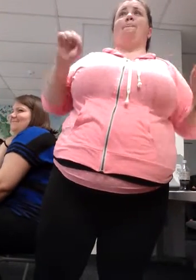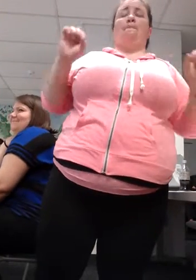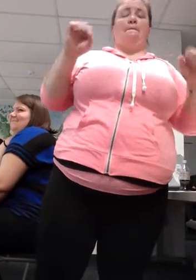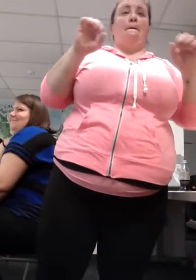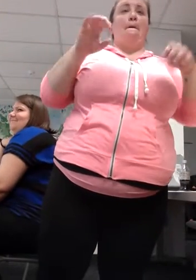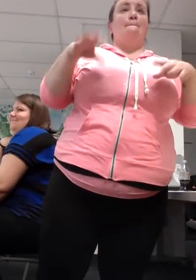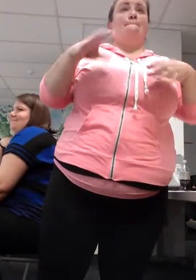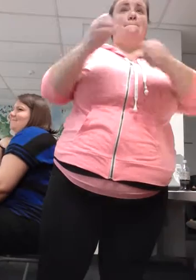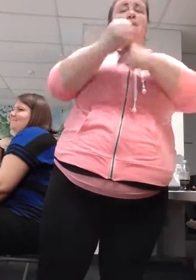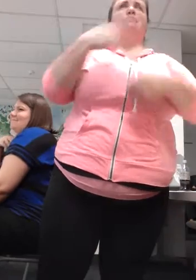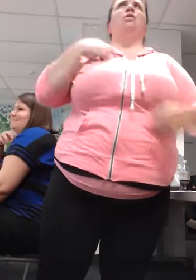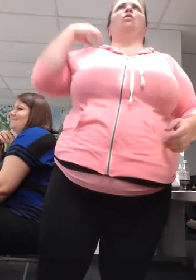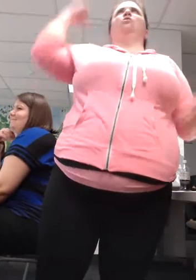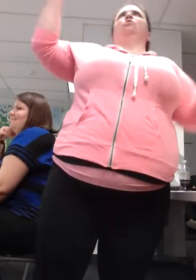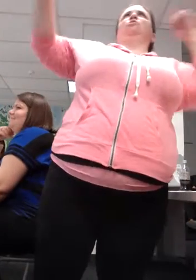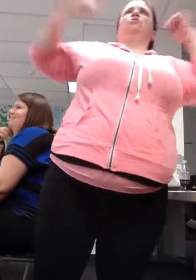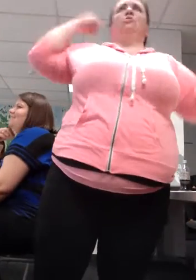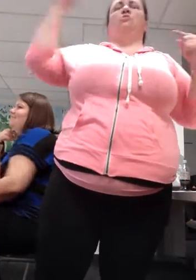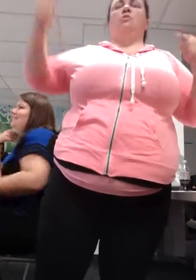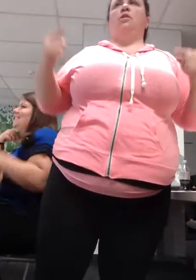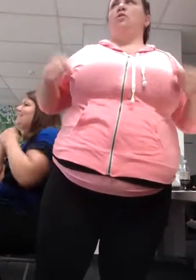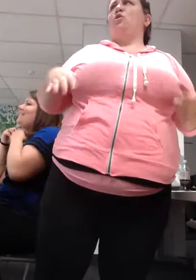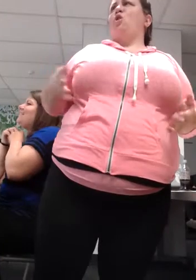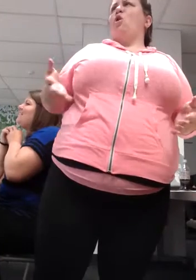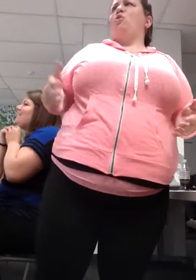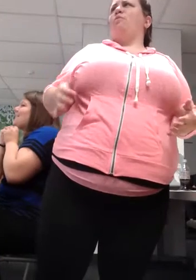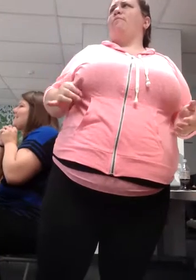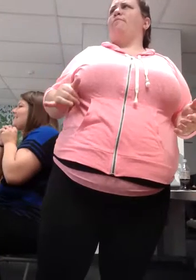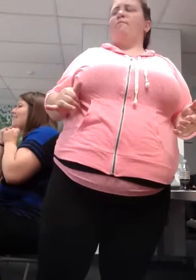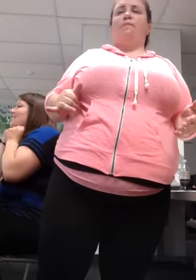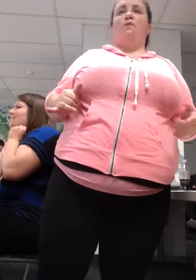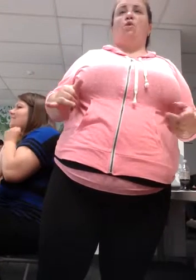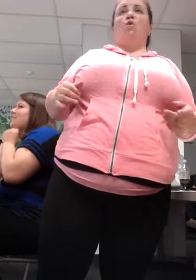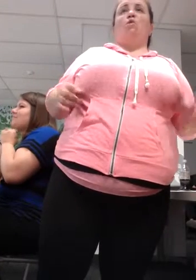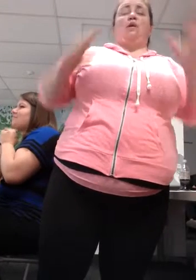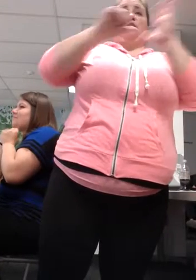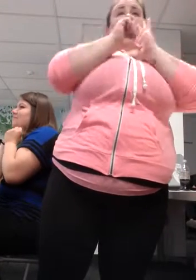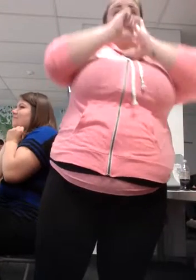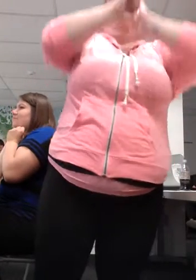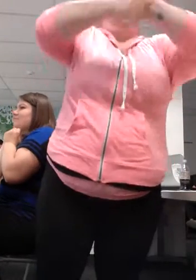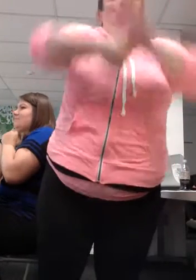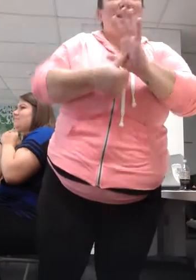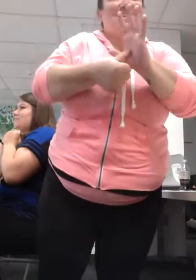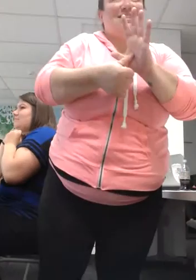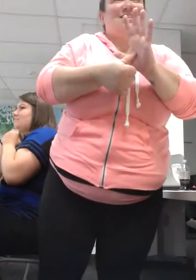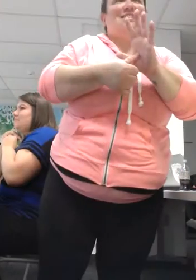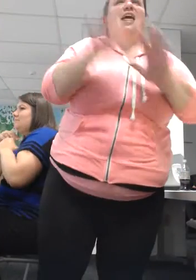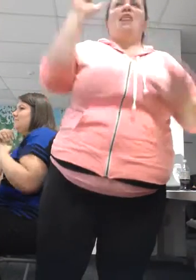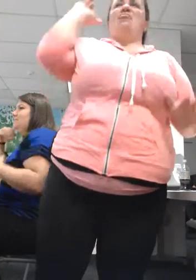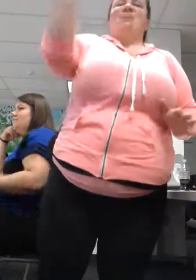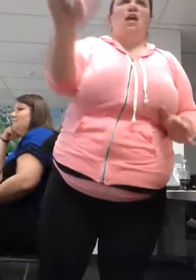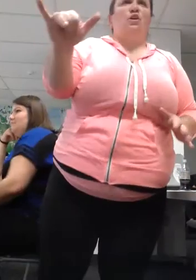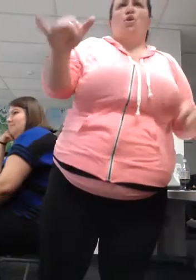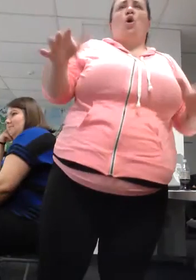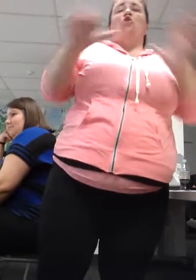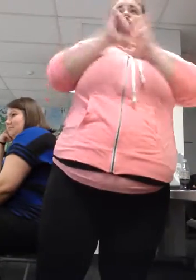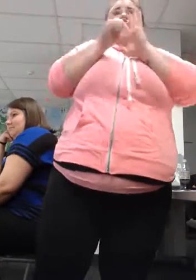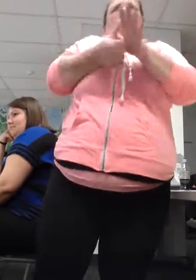What is that? Reiterate the noun. Just tell me again what it is. That could be